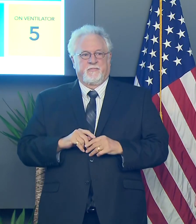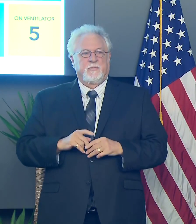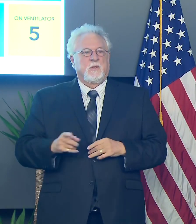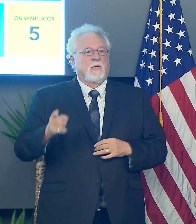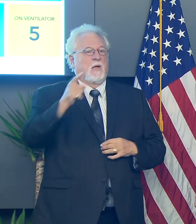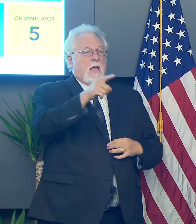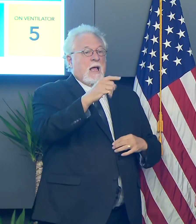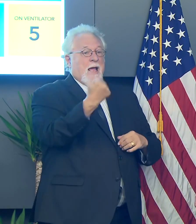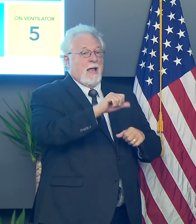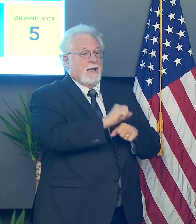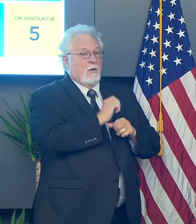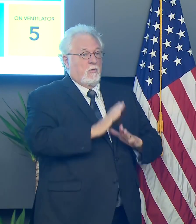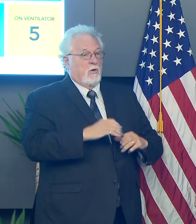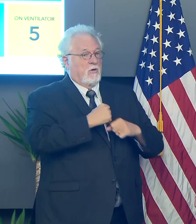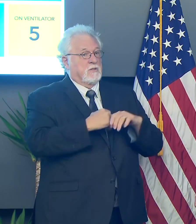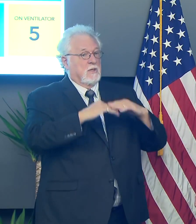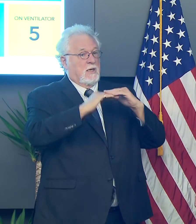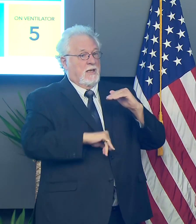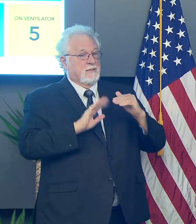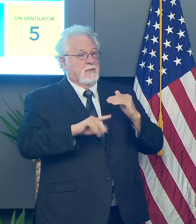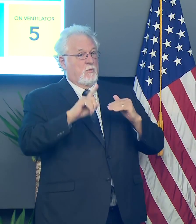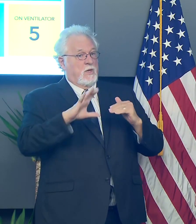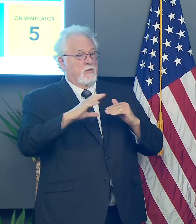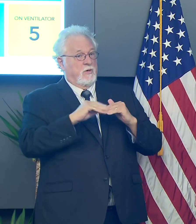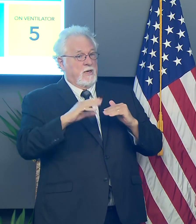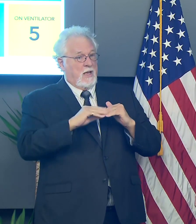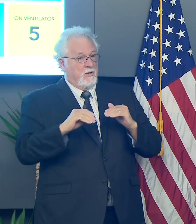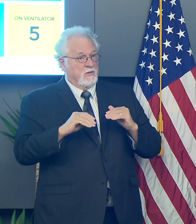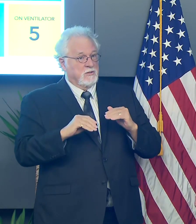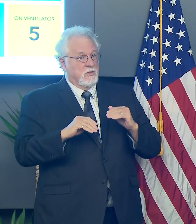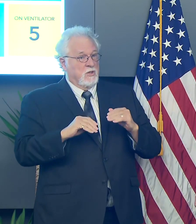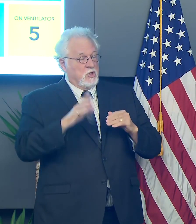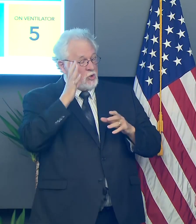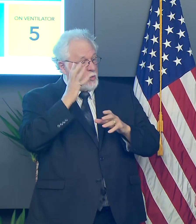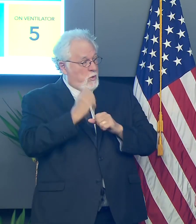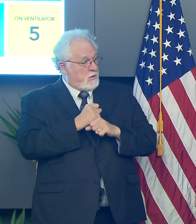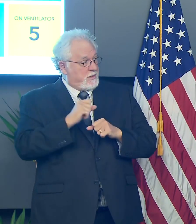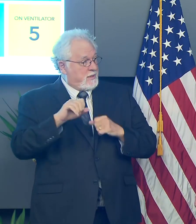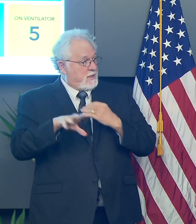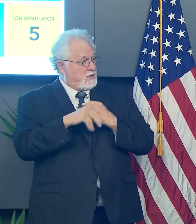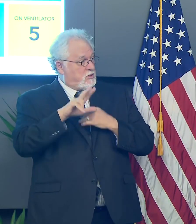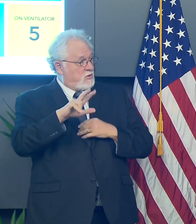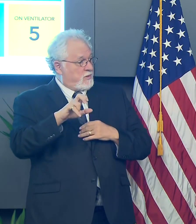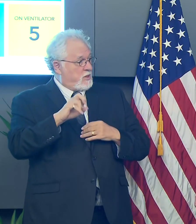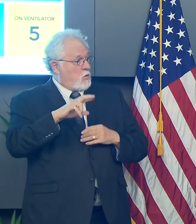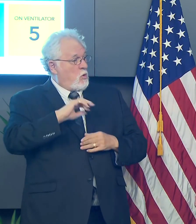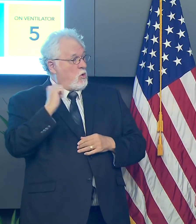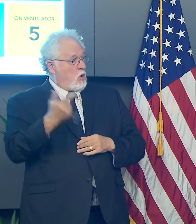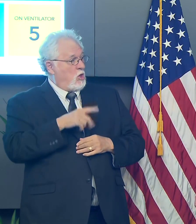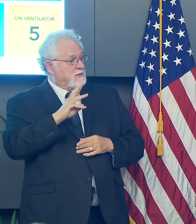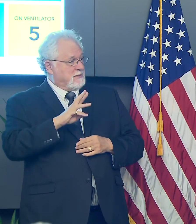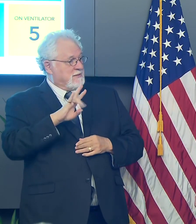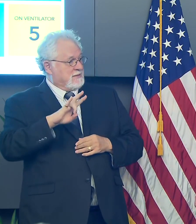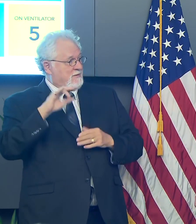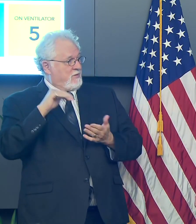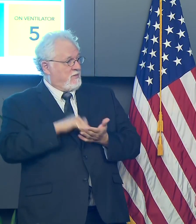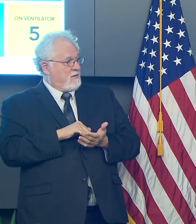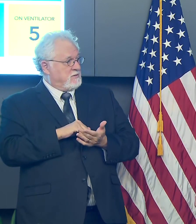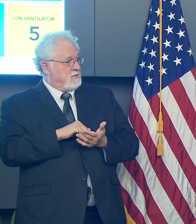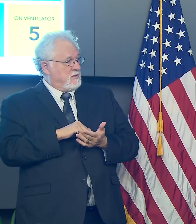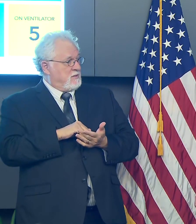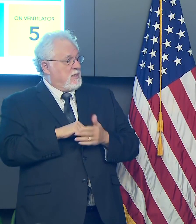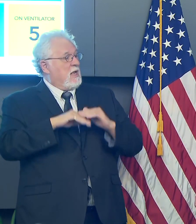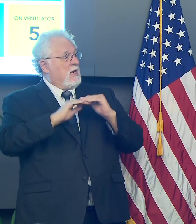So are there any workers making less than a hundred dollars on their state benefit who will get the additional 300 or is all 60,000, 67,000